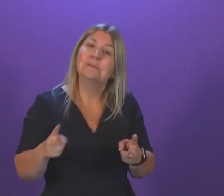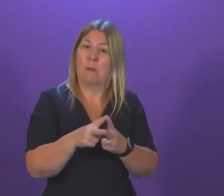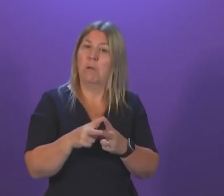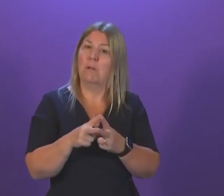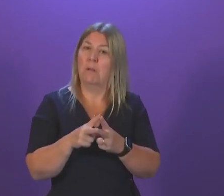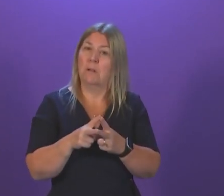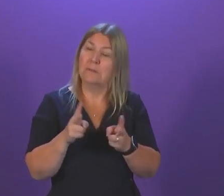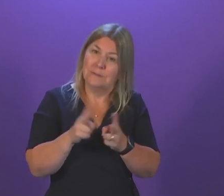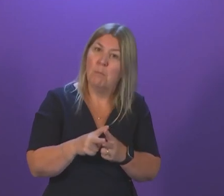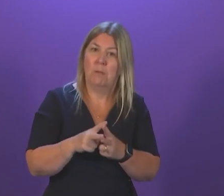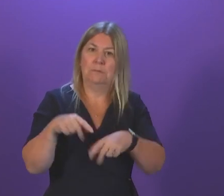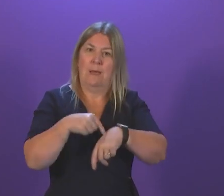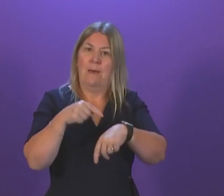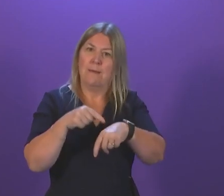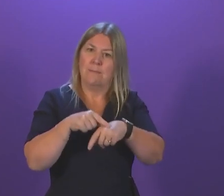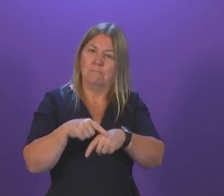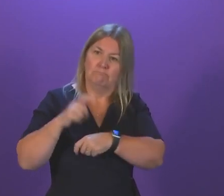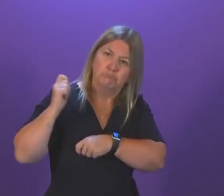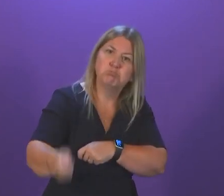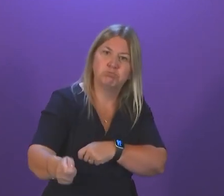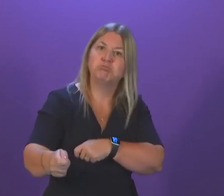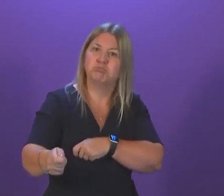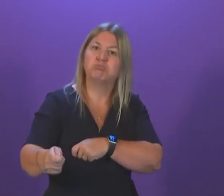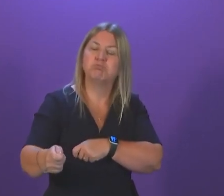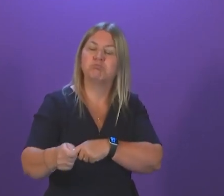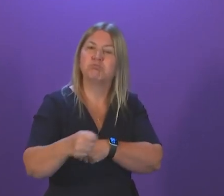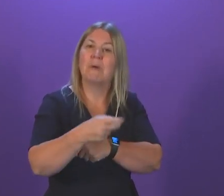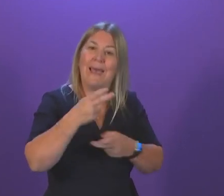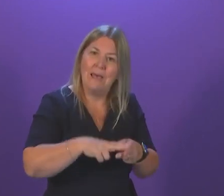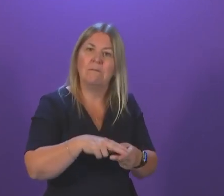on this? And isn't it about time we send a clear message to our front line workers?